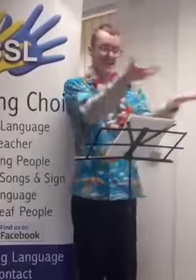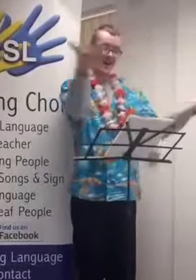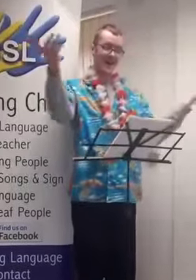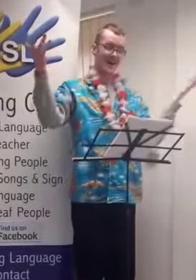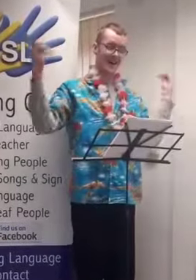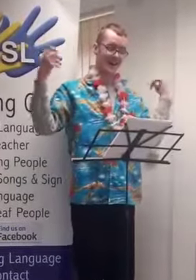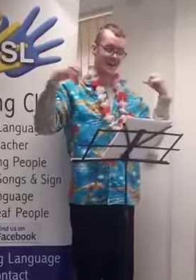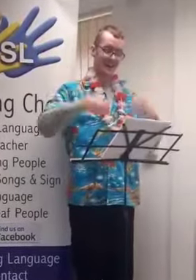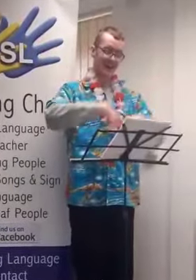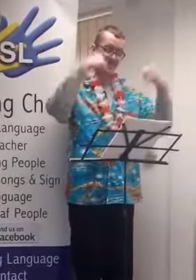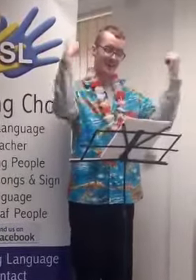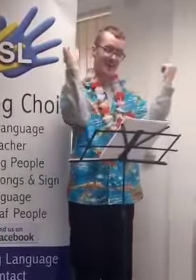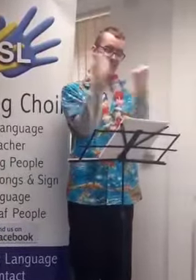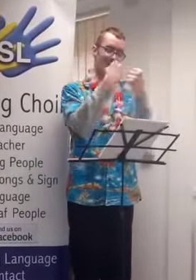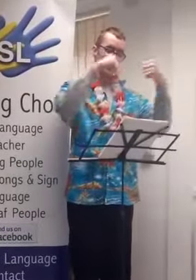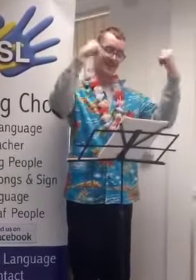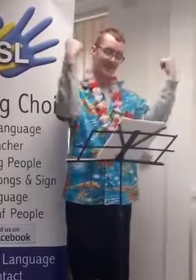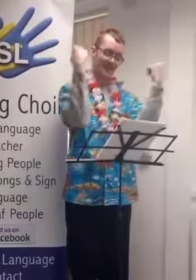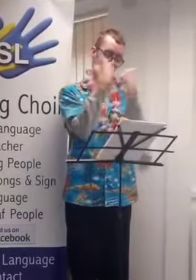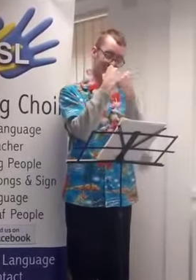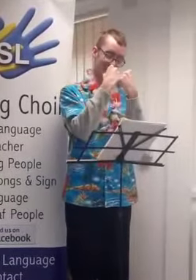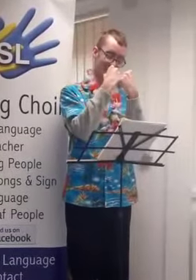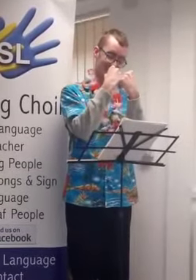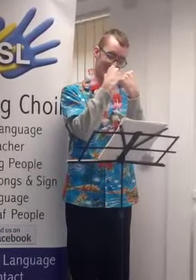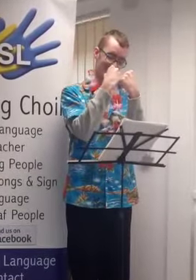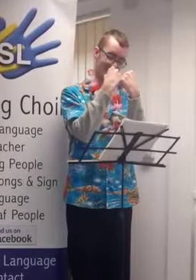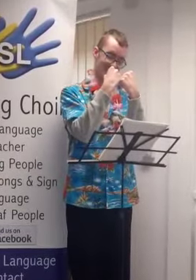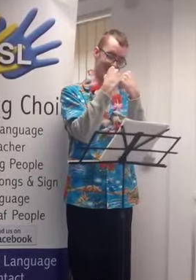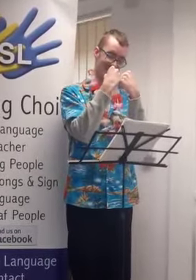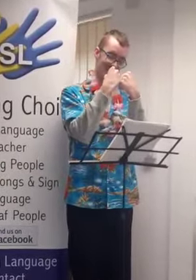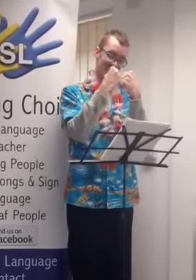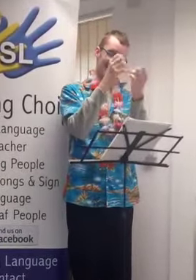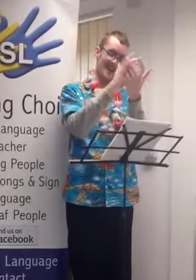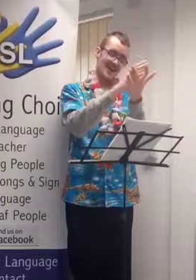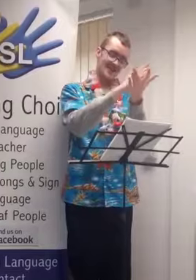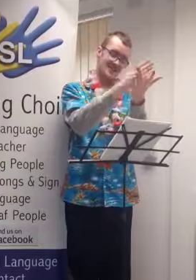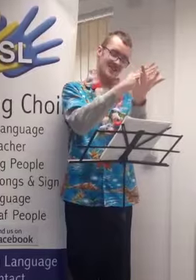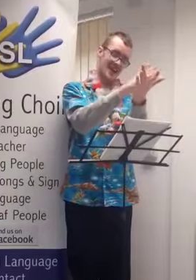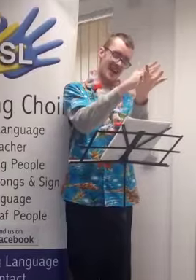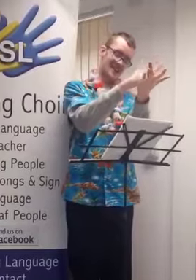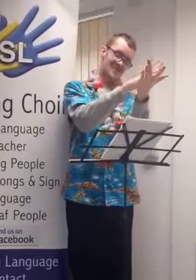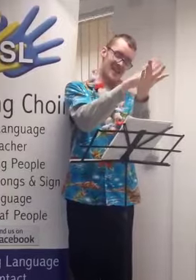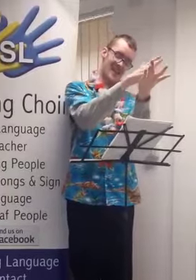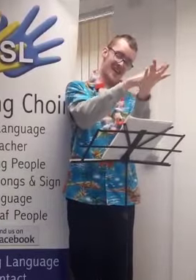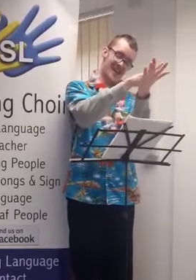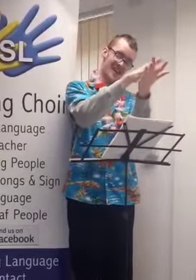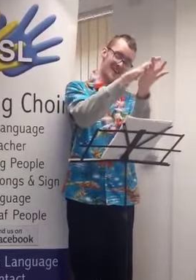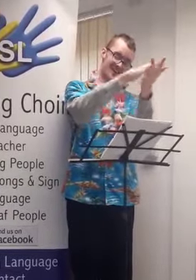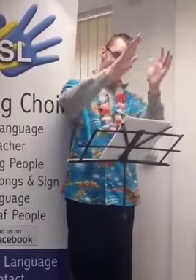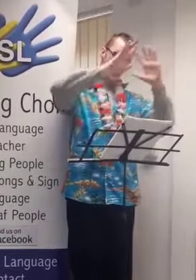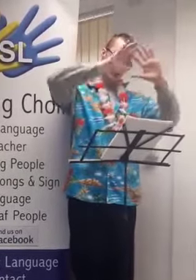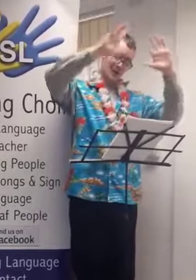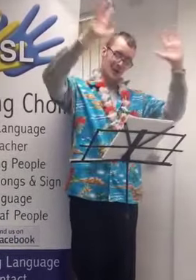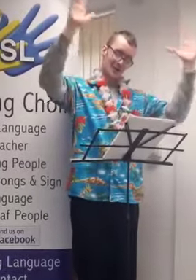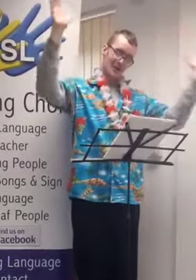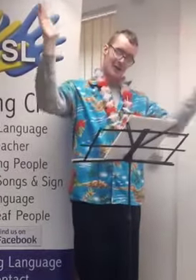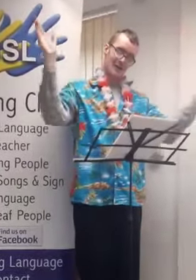to the station. And all the